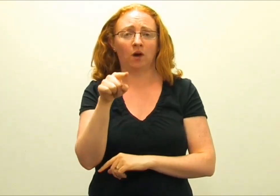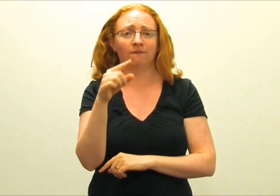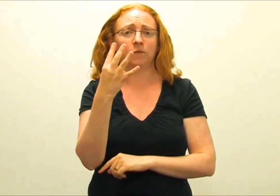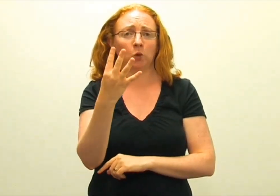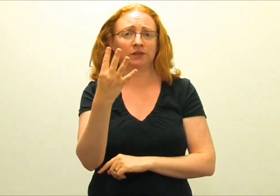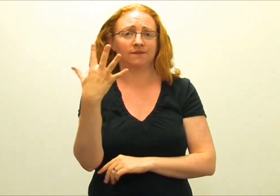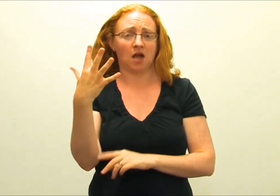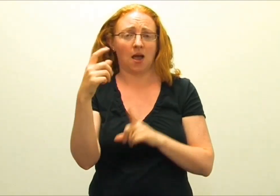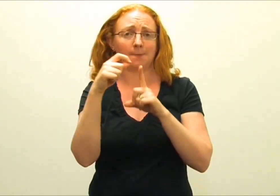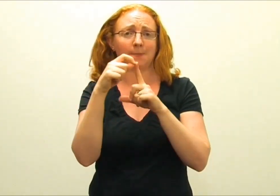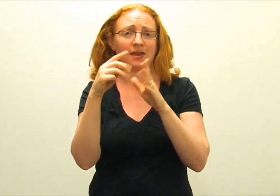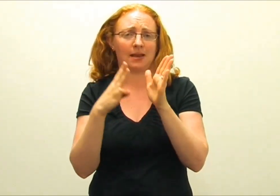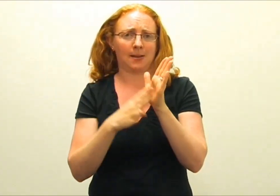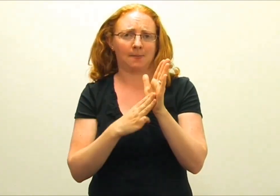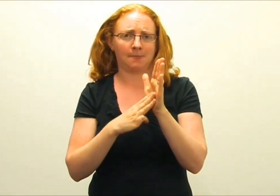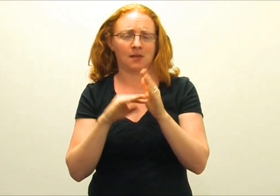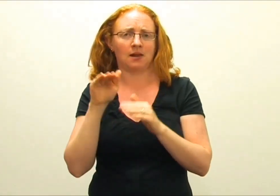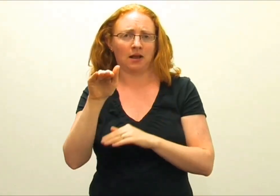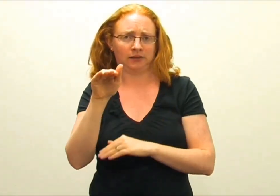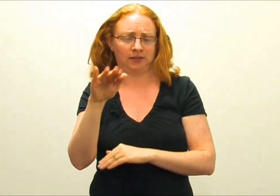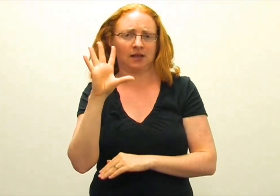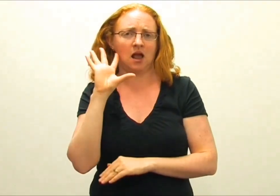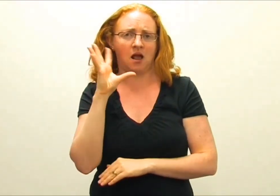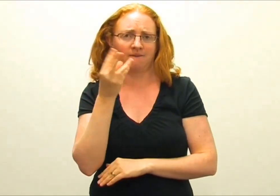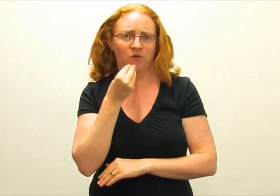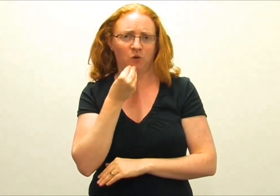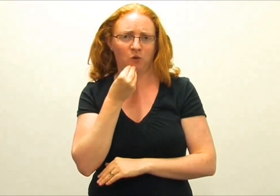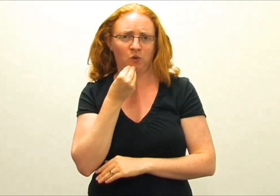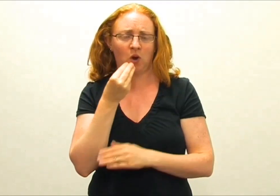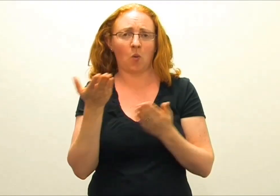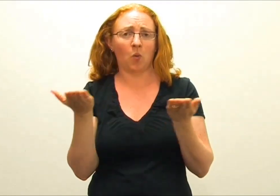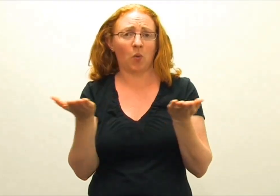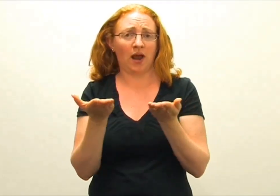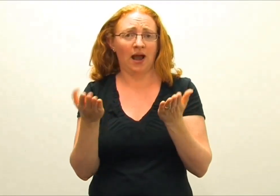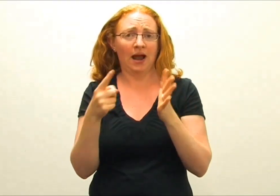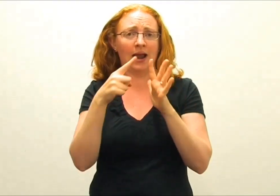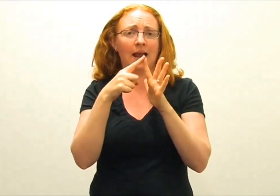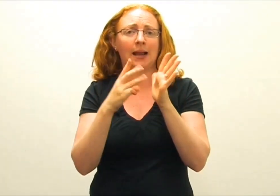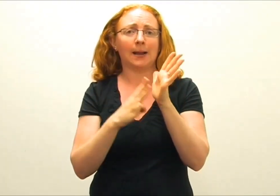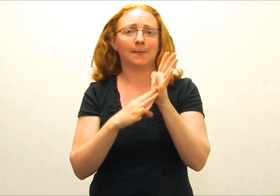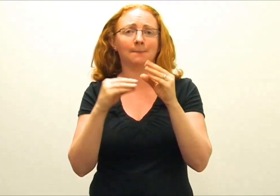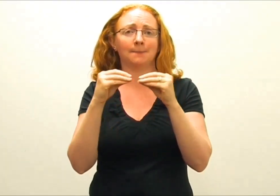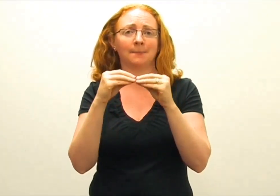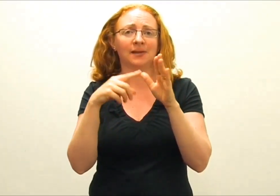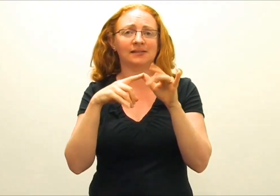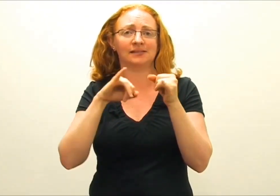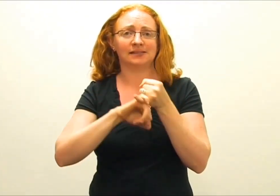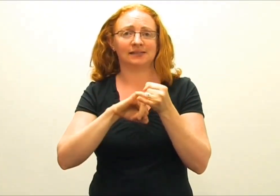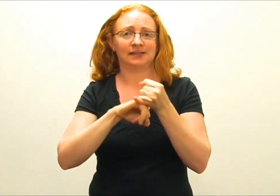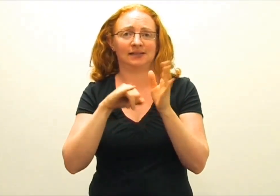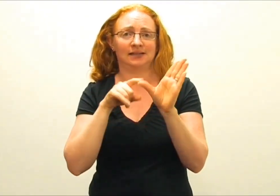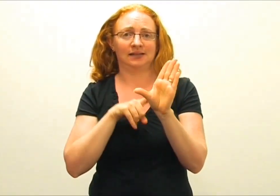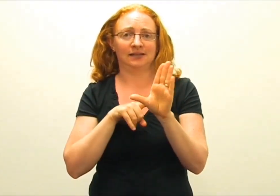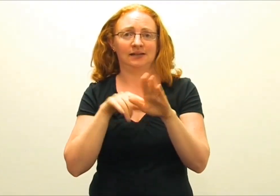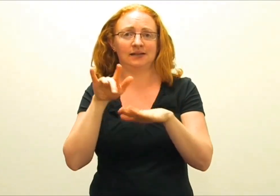4.45pm later in the afternoon. And she'll be at the Embassy Theatre.